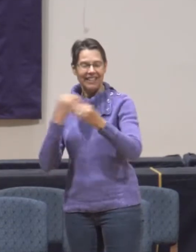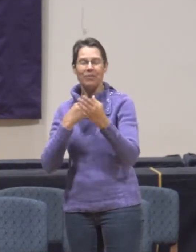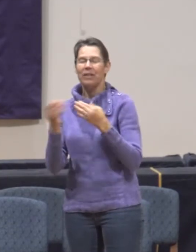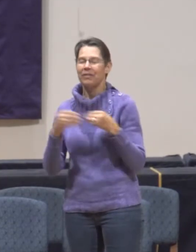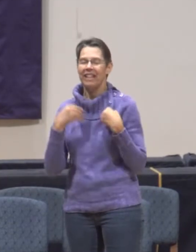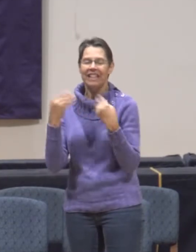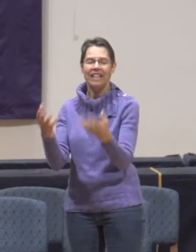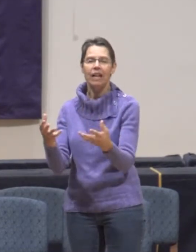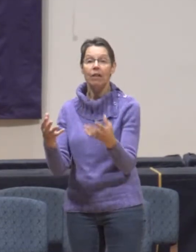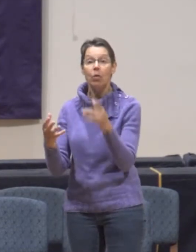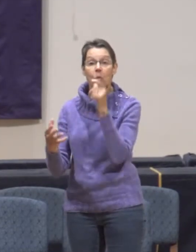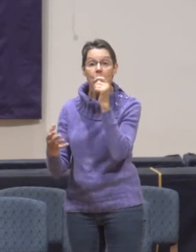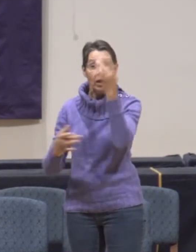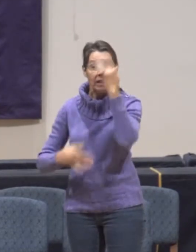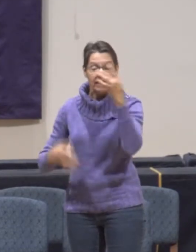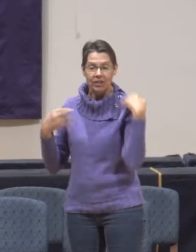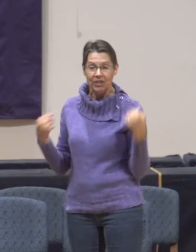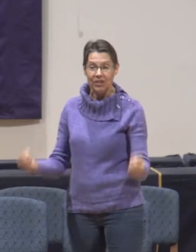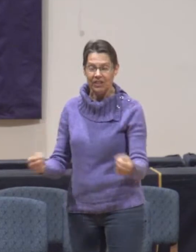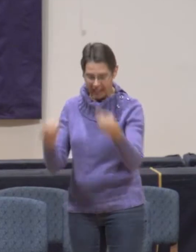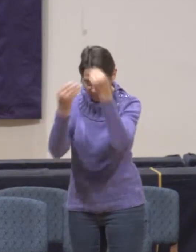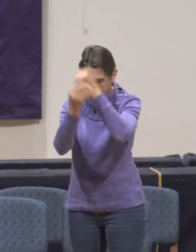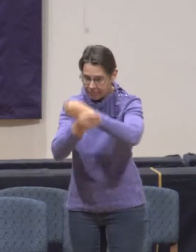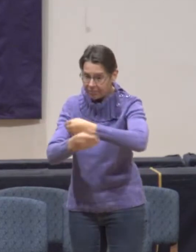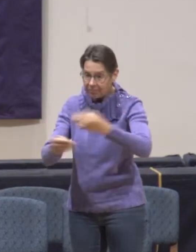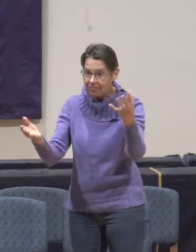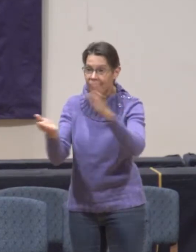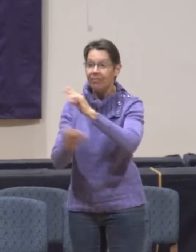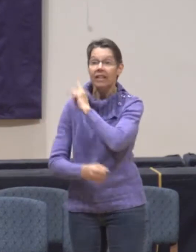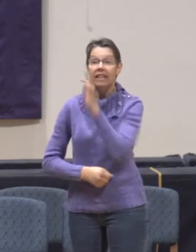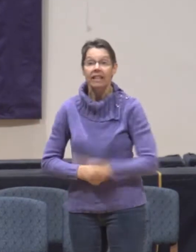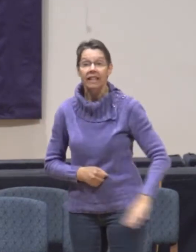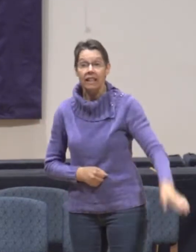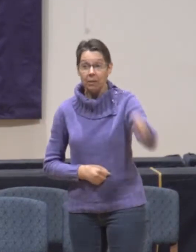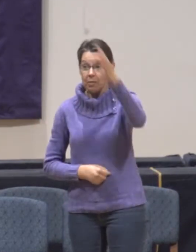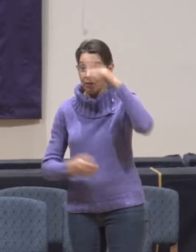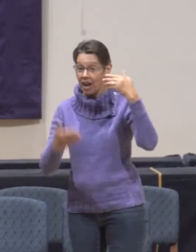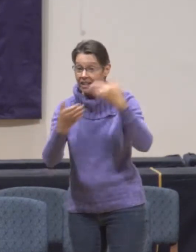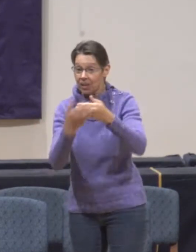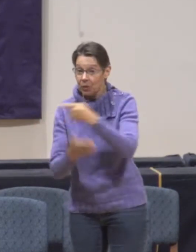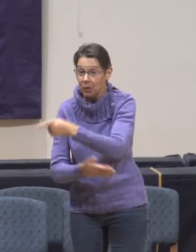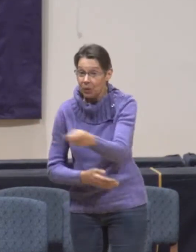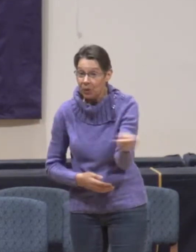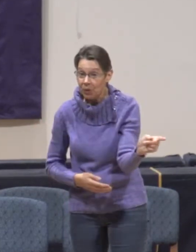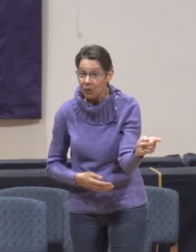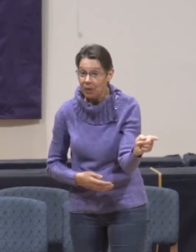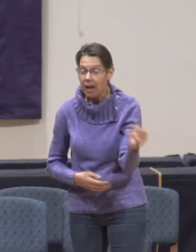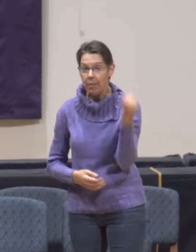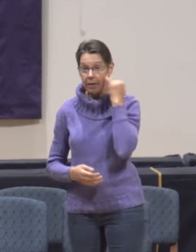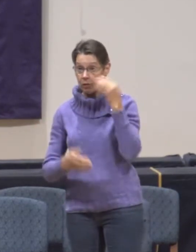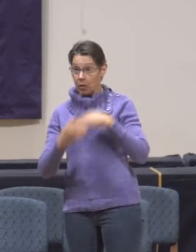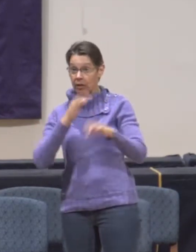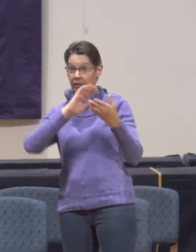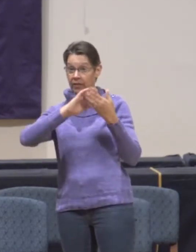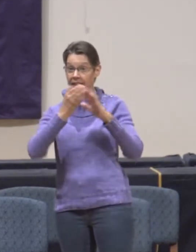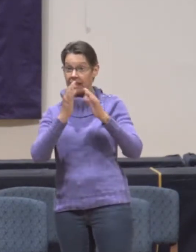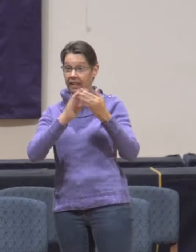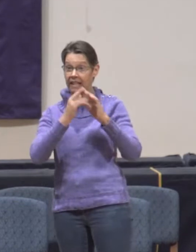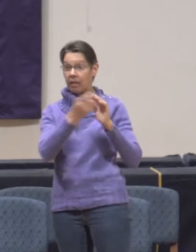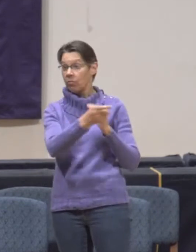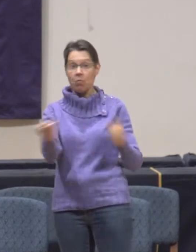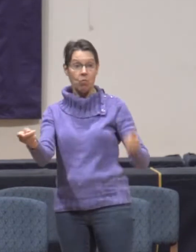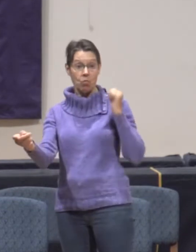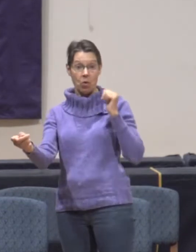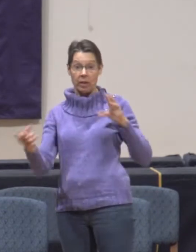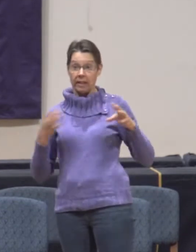kingdom of God has come near to you. But whenever you enter a town and they do not welcome you, go out into its streets and say, even